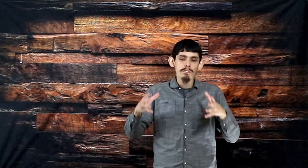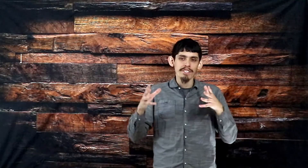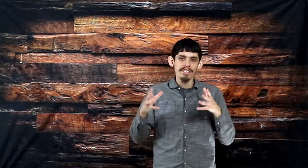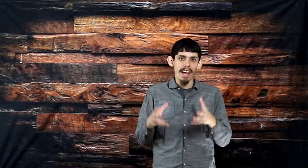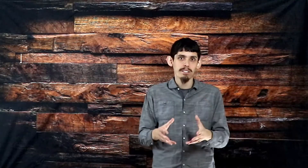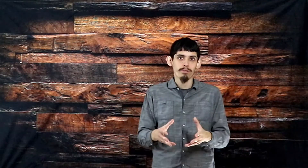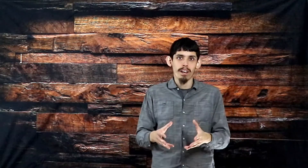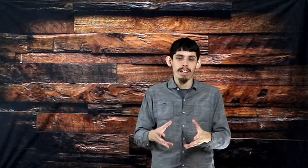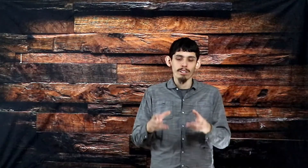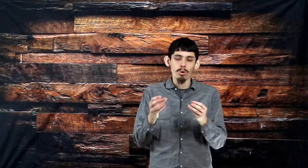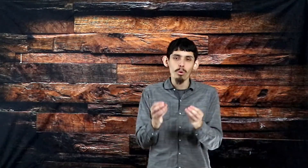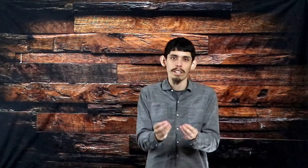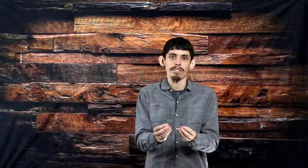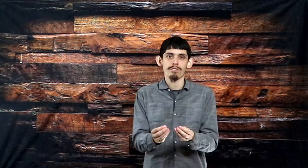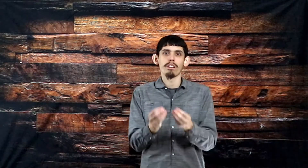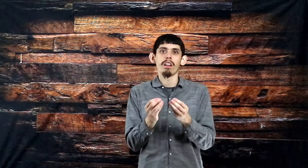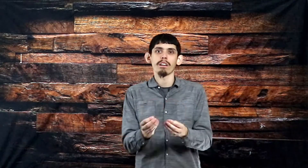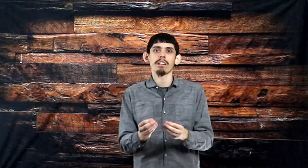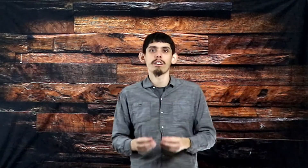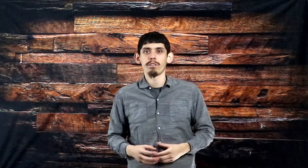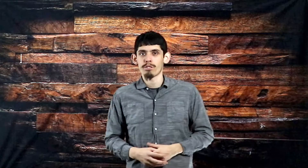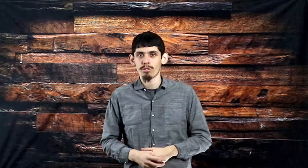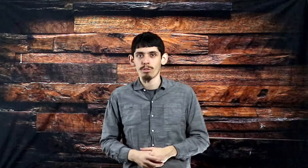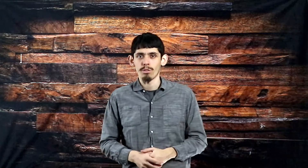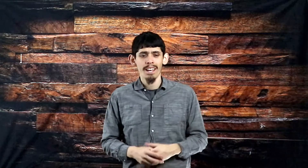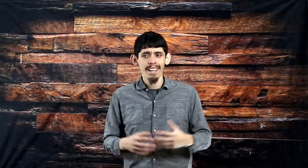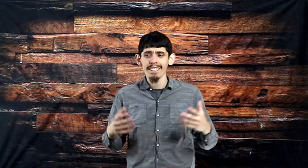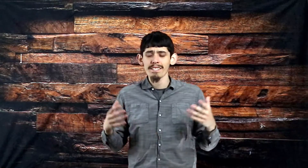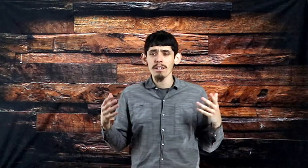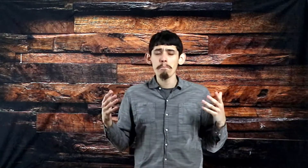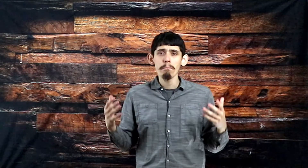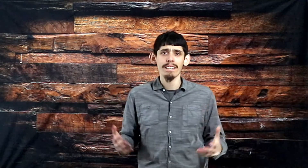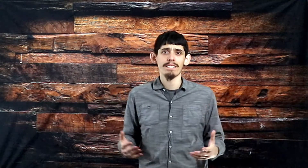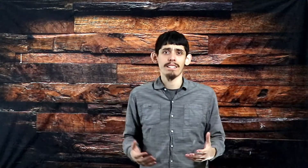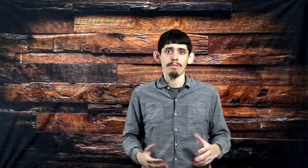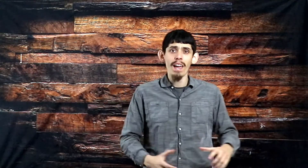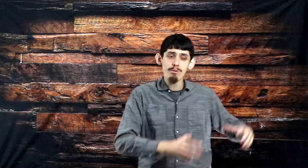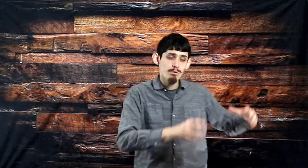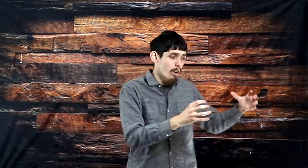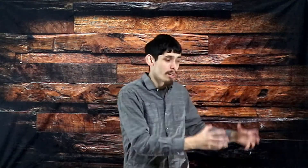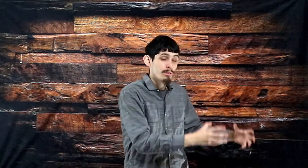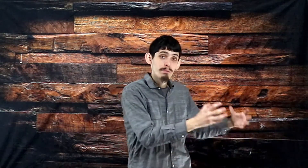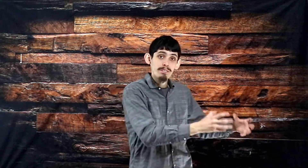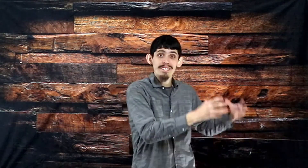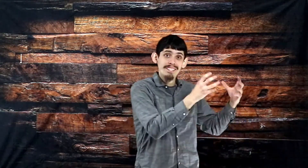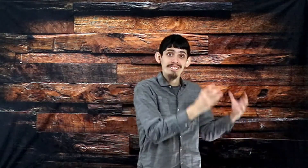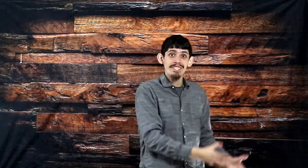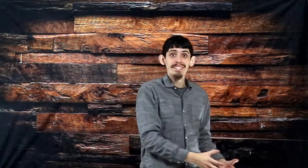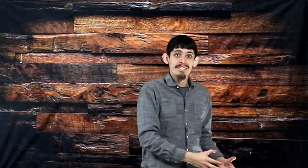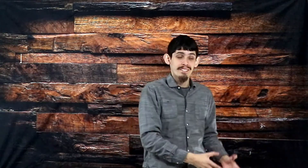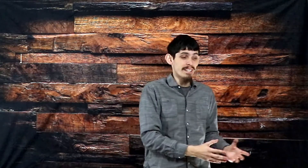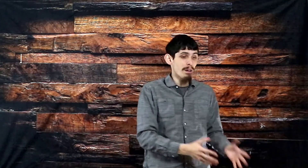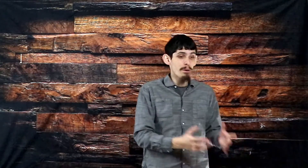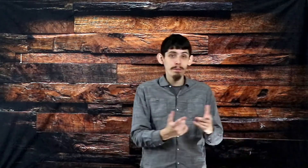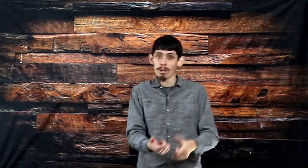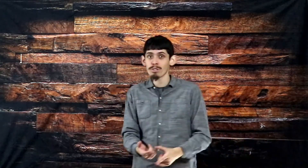satisfy and quench the longing of your soul. it's amazing. That rock represented Jesus. That's why when Moses,